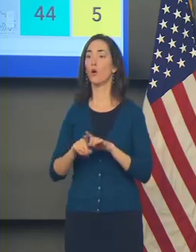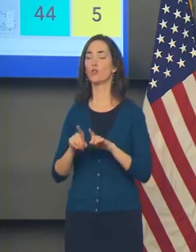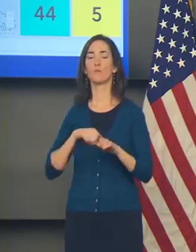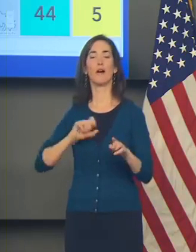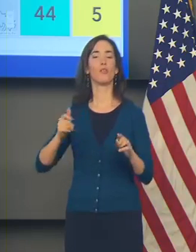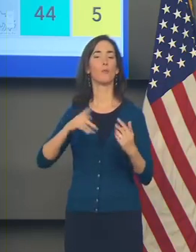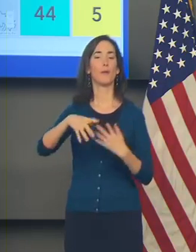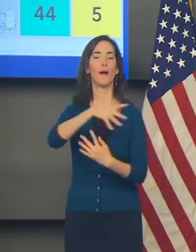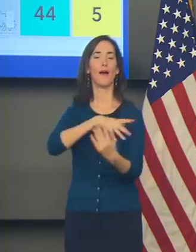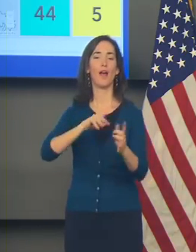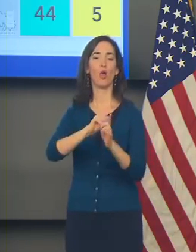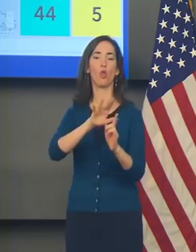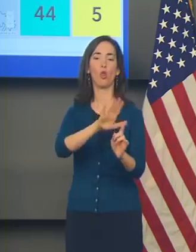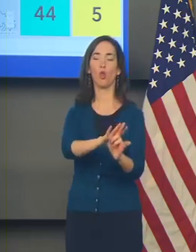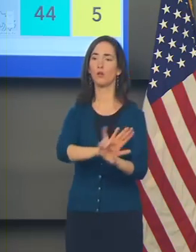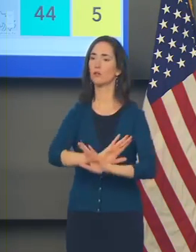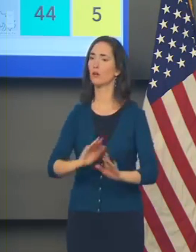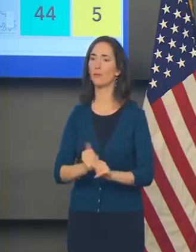people.